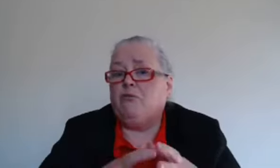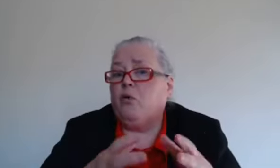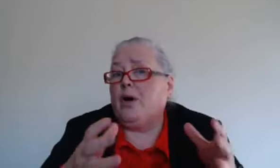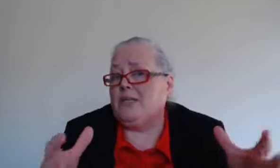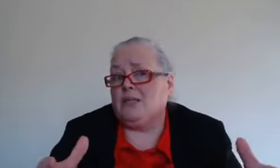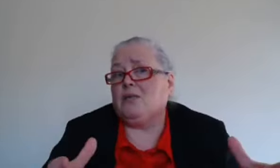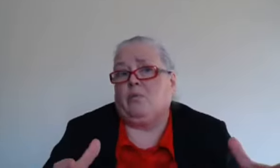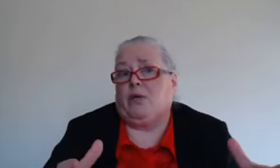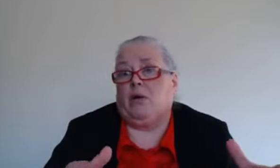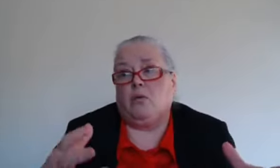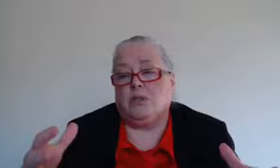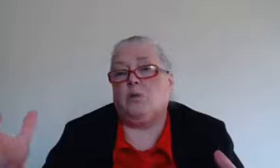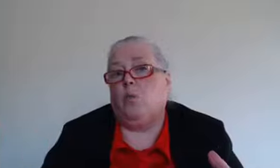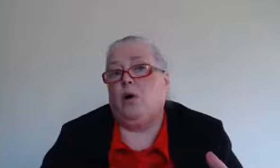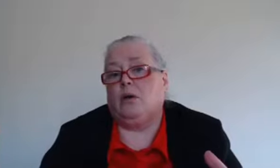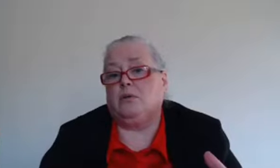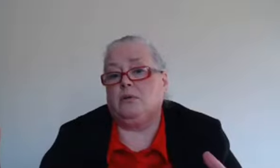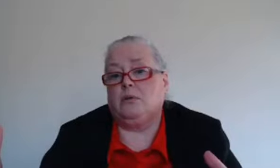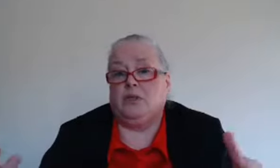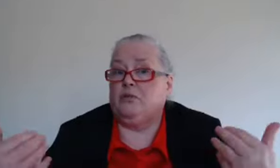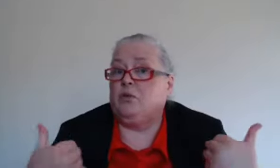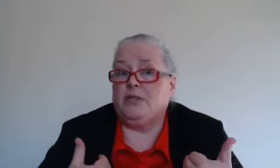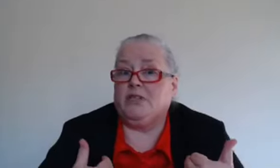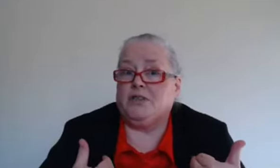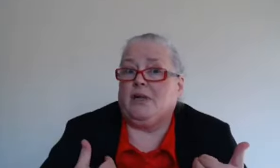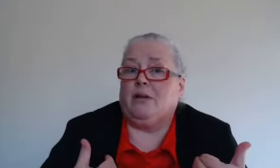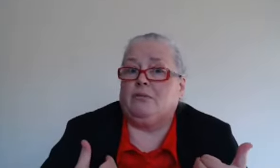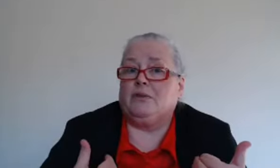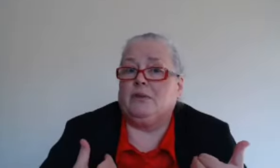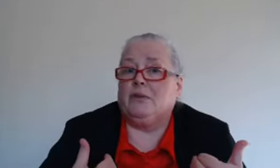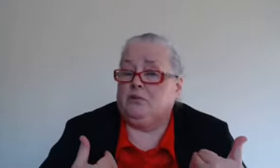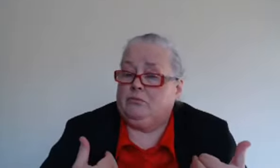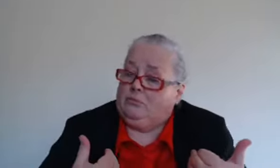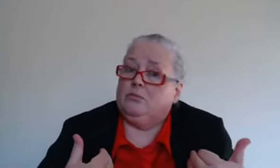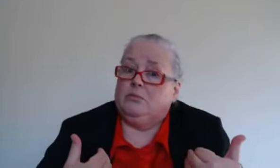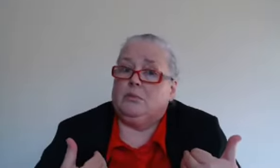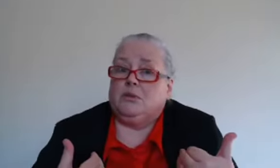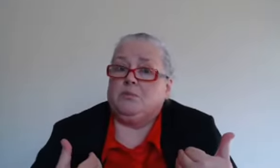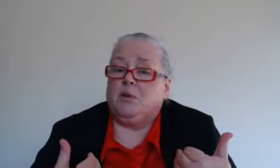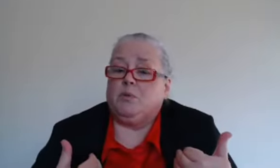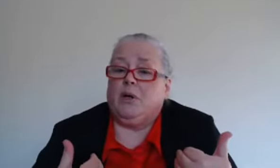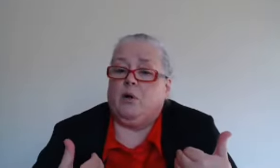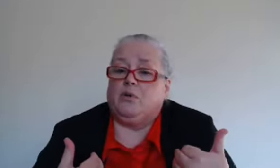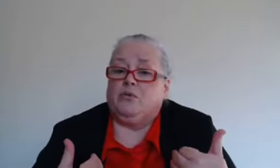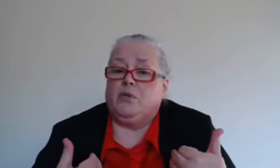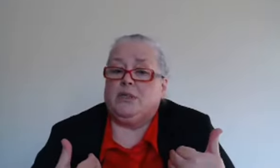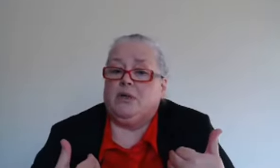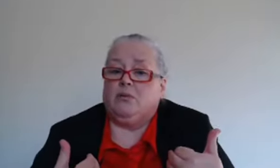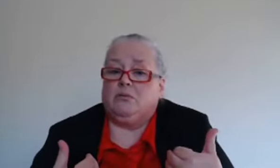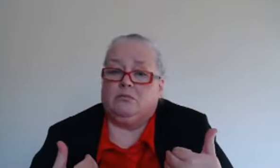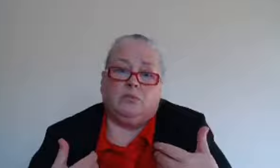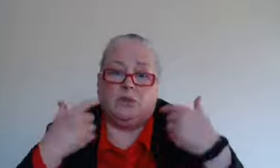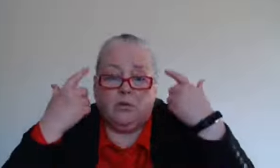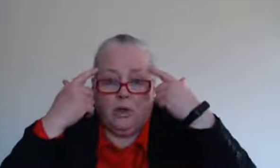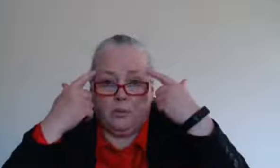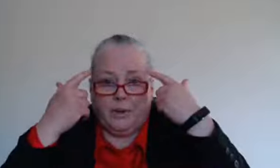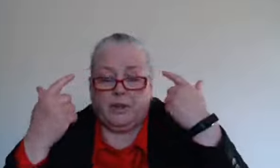avoiding something or someone are you avoiding yourself sometimes we are we're avoiding our own what's going on up here